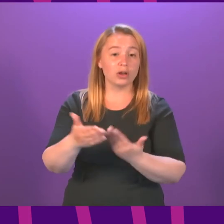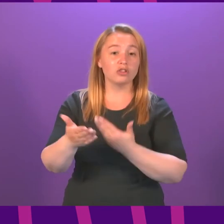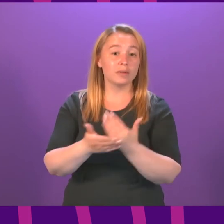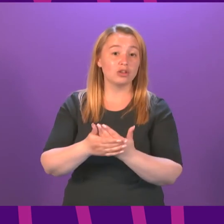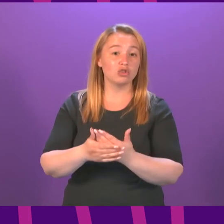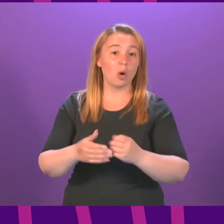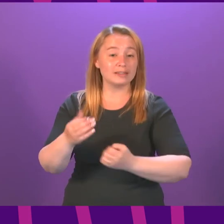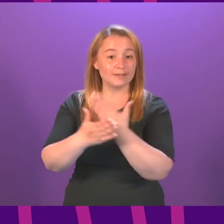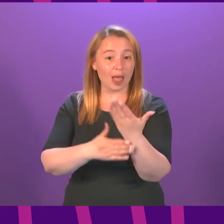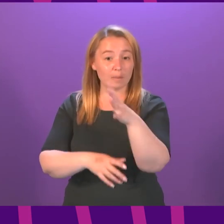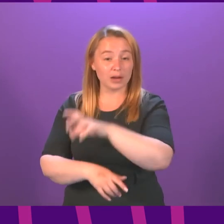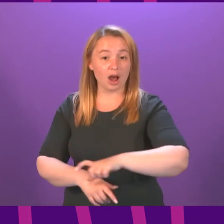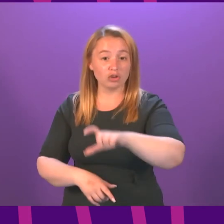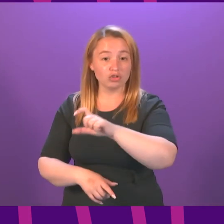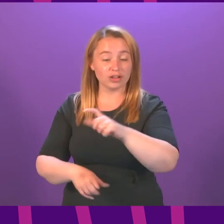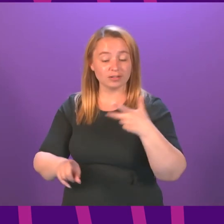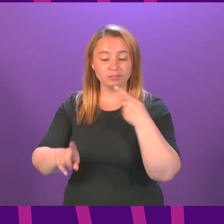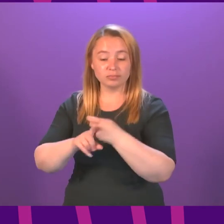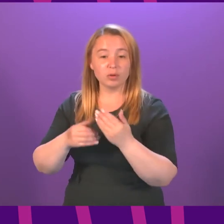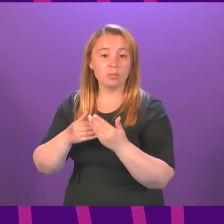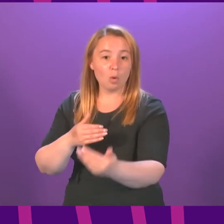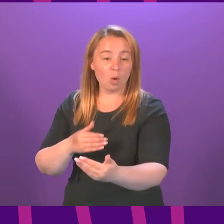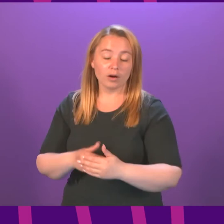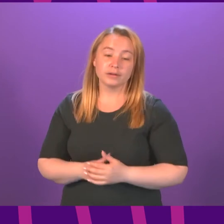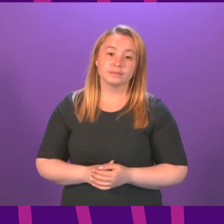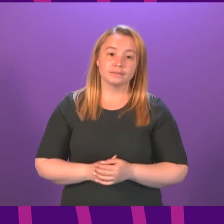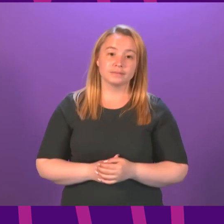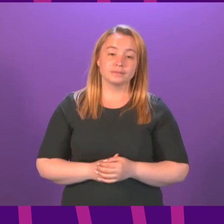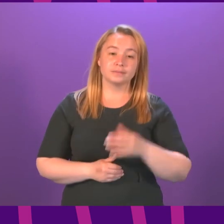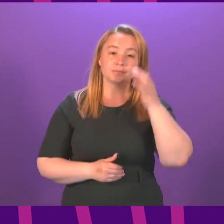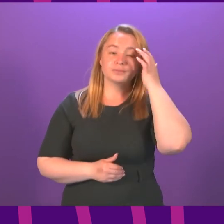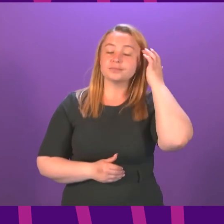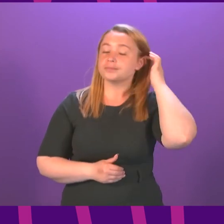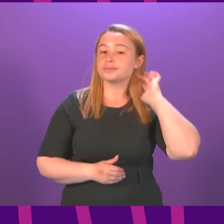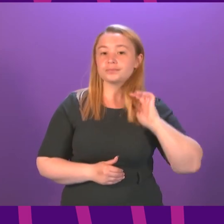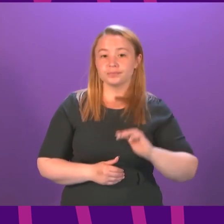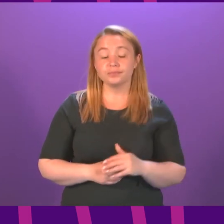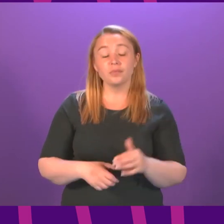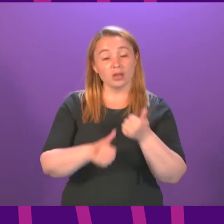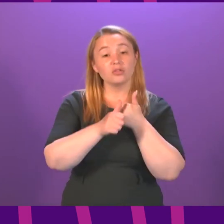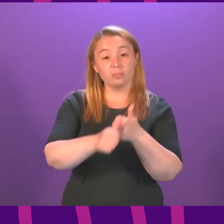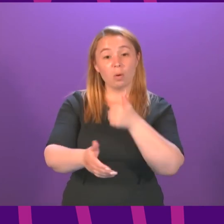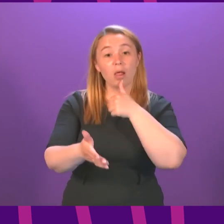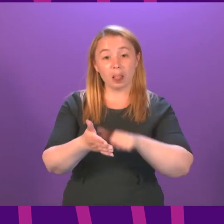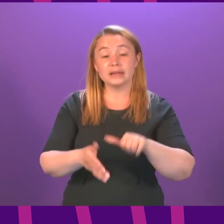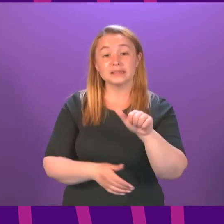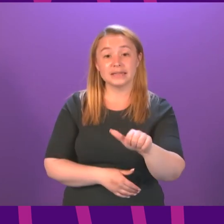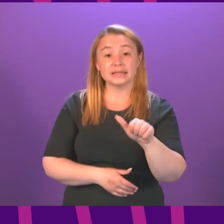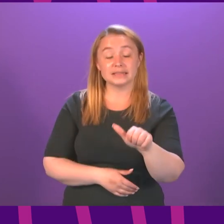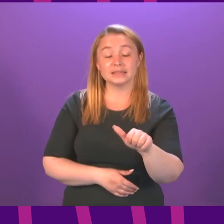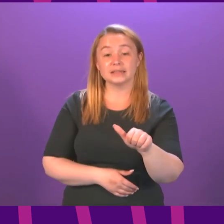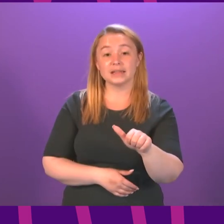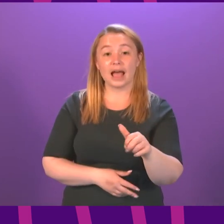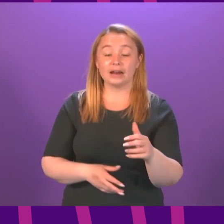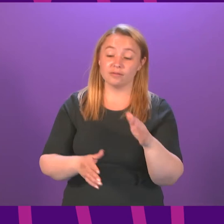minister so yes I do broadly support the terms of the UNICEF letter and I hope to see coming out